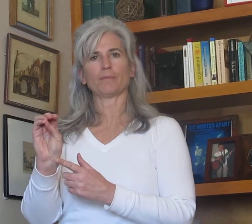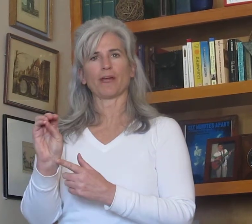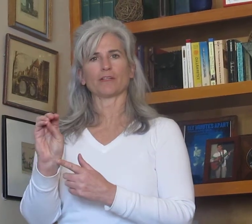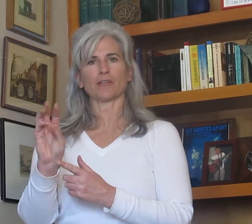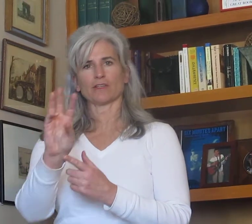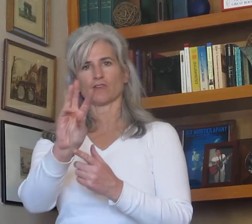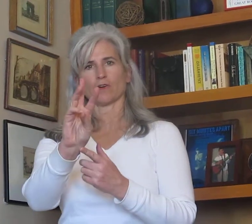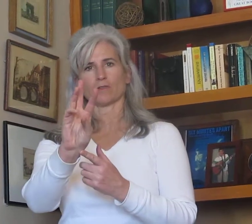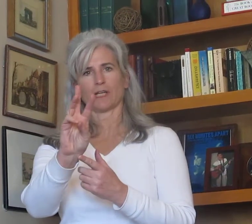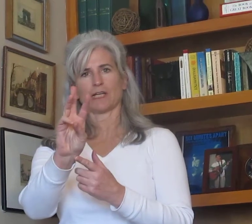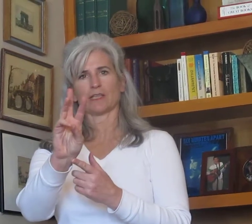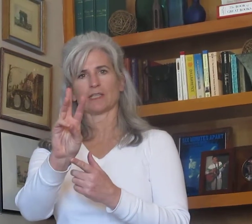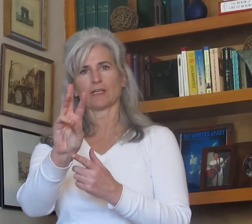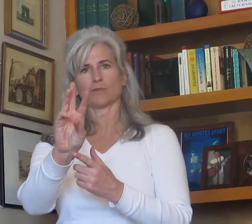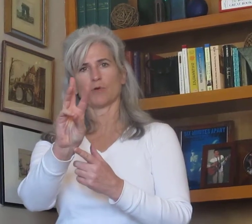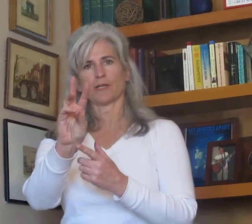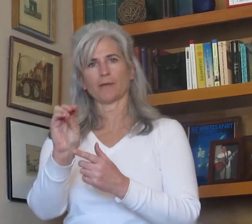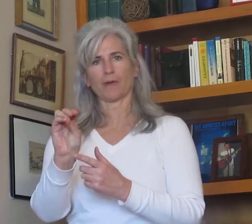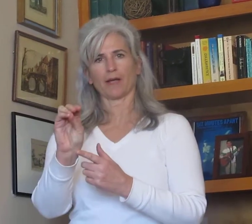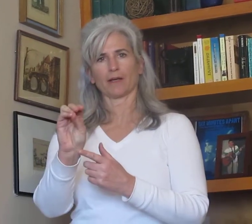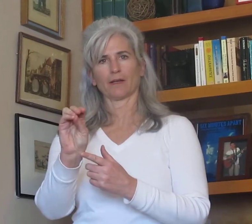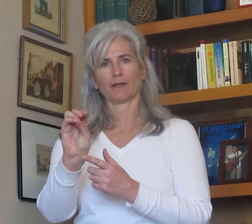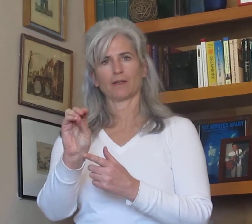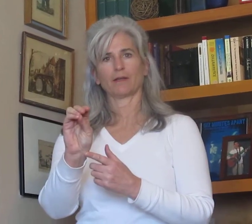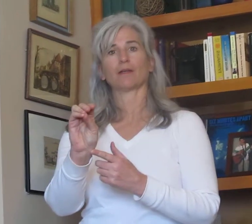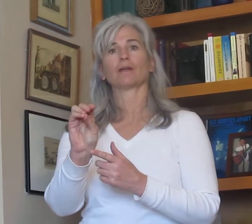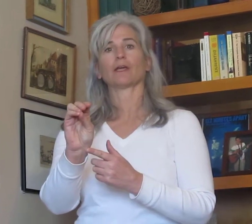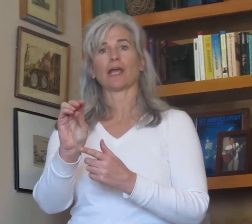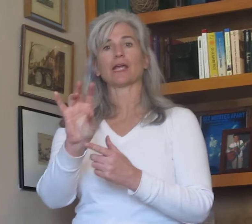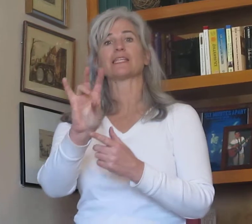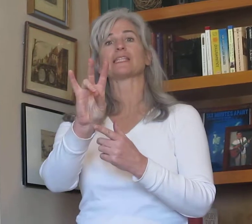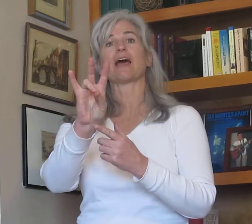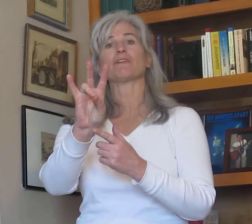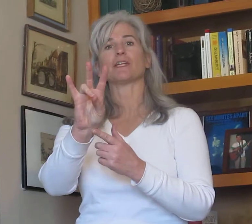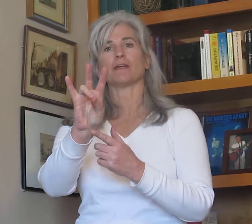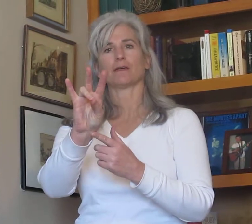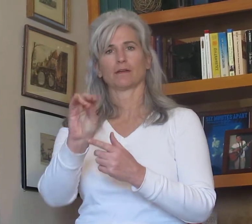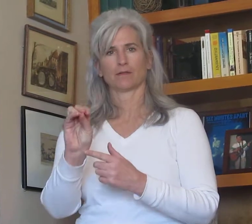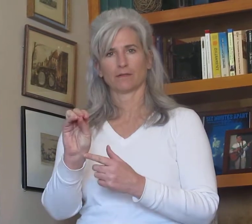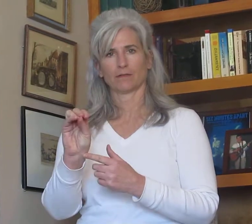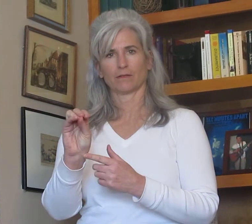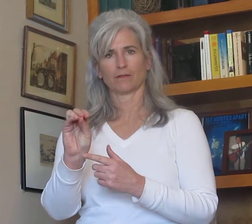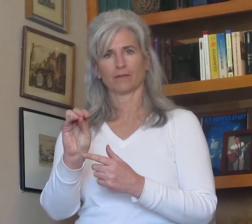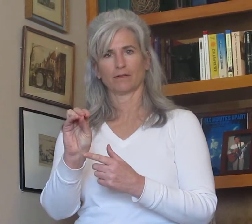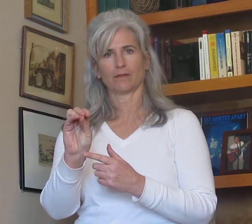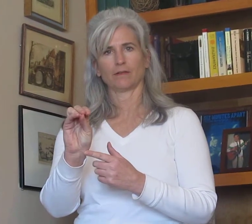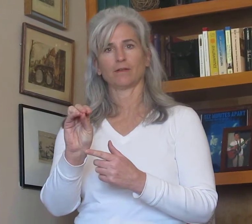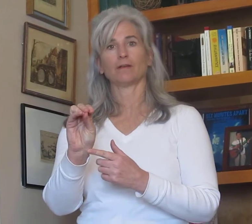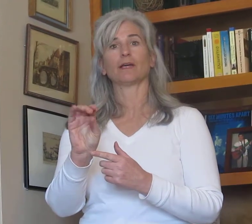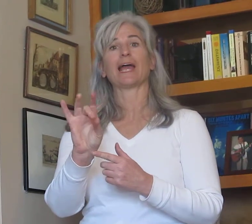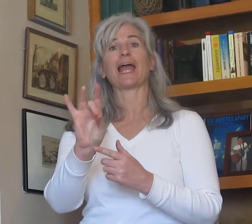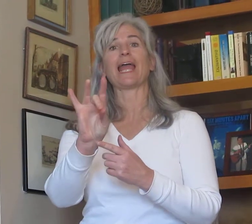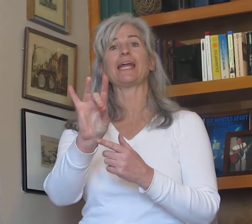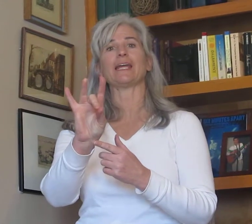back to that 0. Taking the 6, pulling it back. Okay, 70, 80,